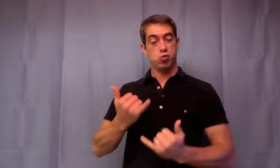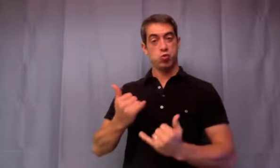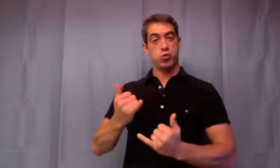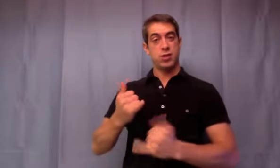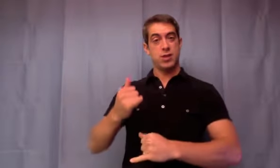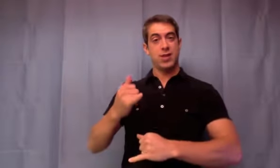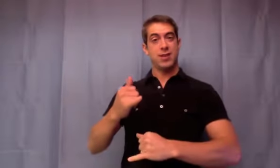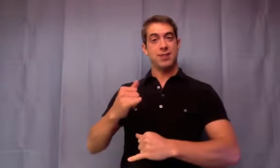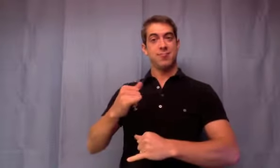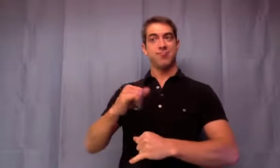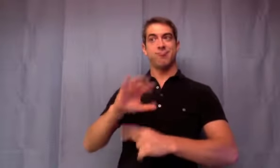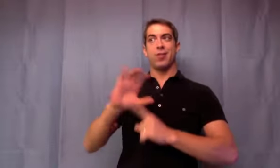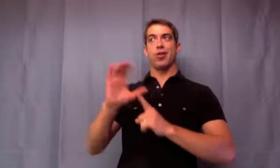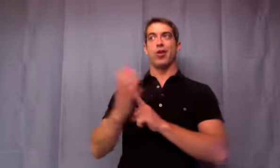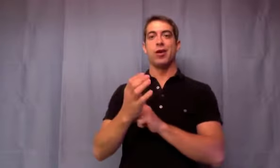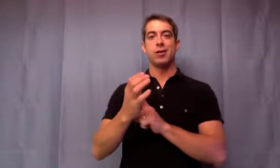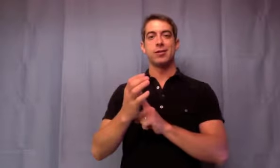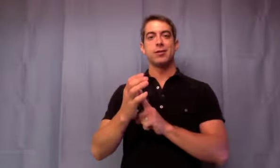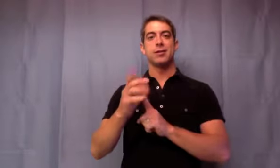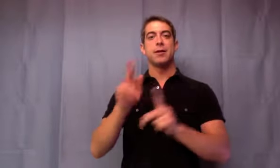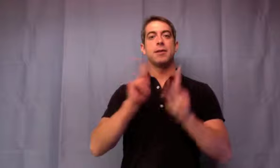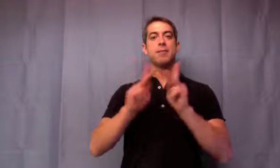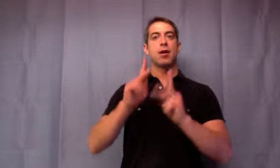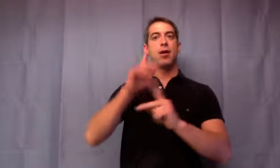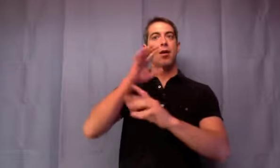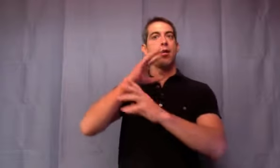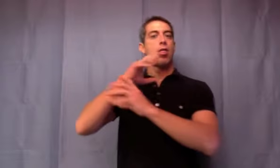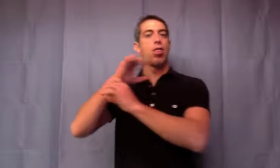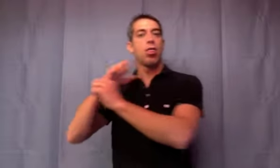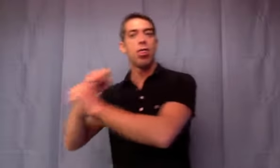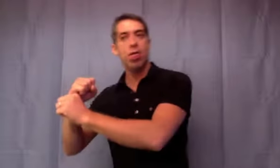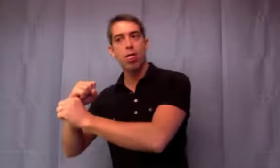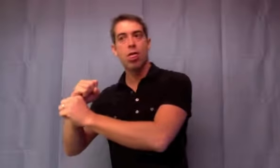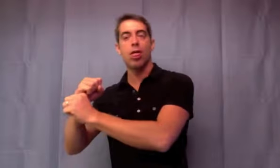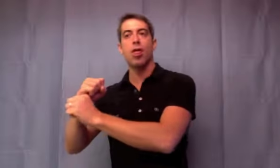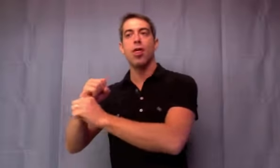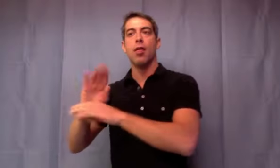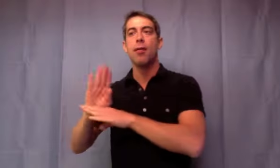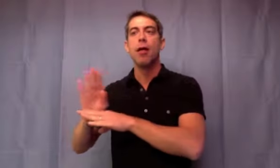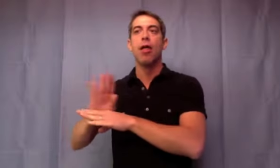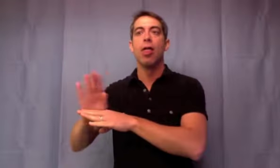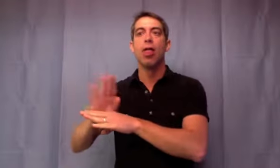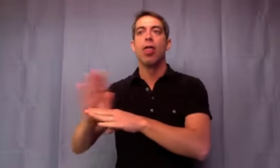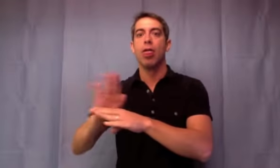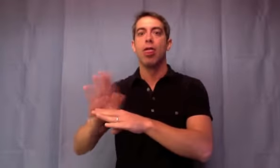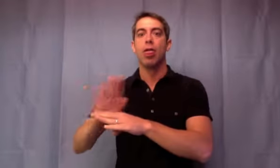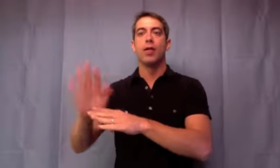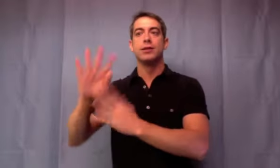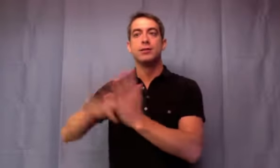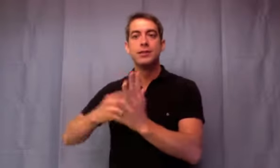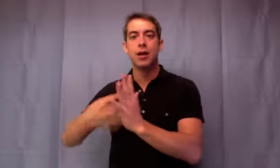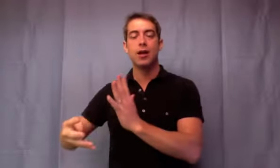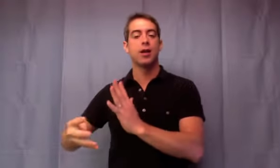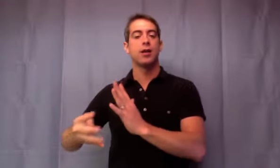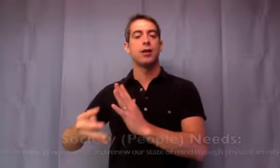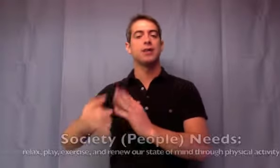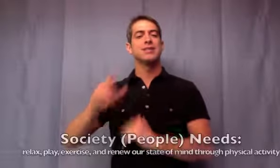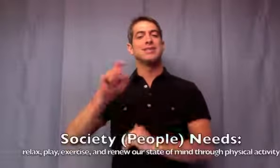the quality of life is tied directly to the opportunities we give ourselves to relax, play, and exercise.